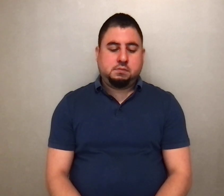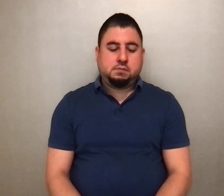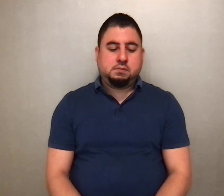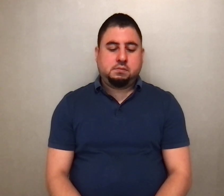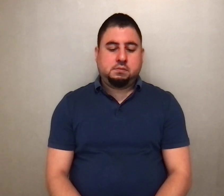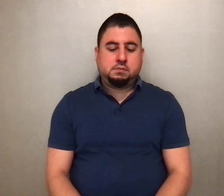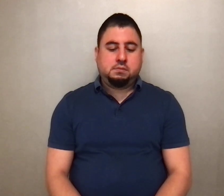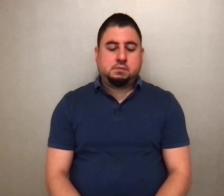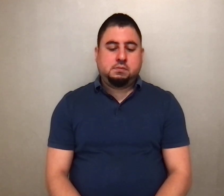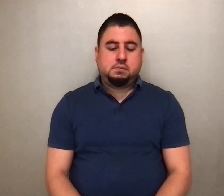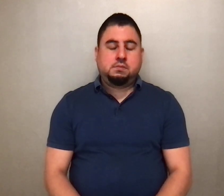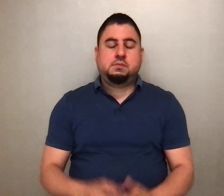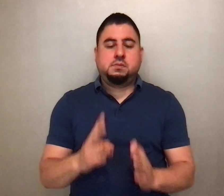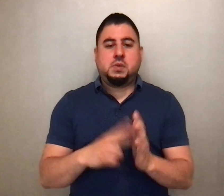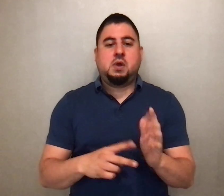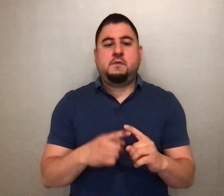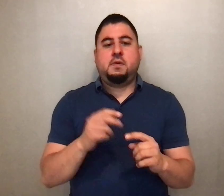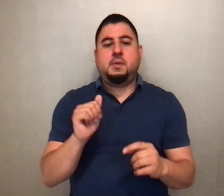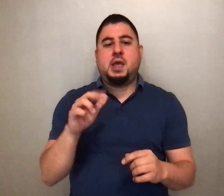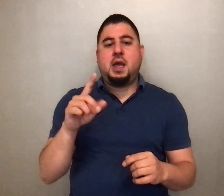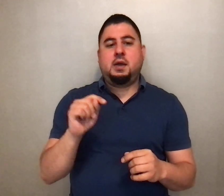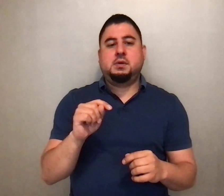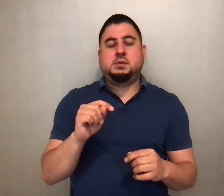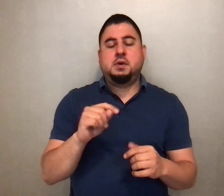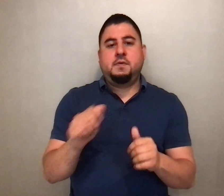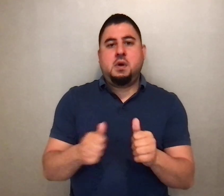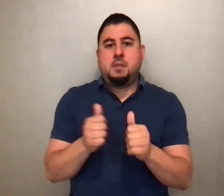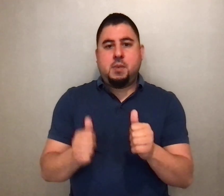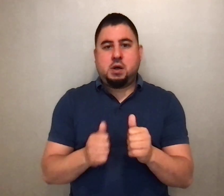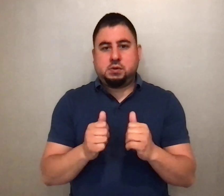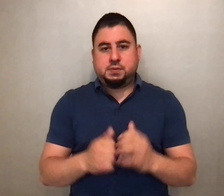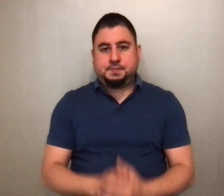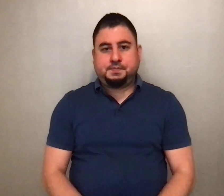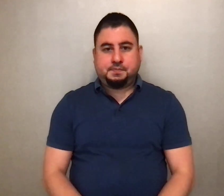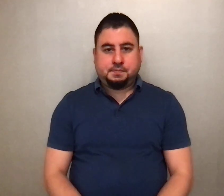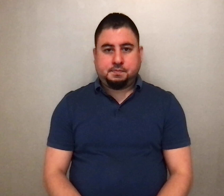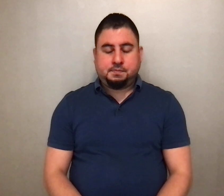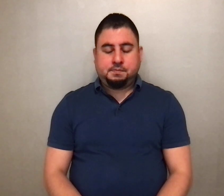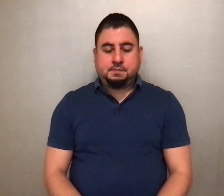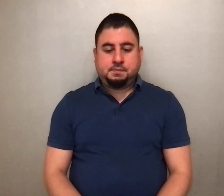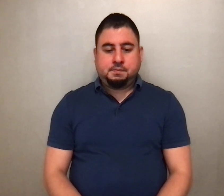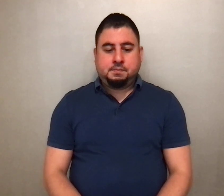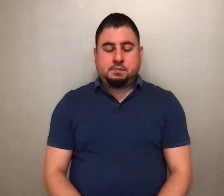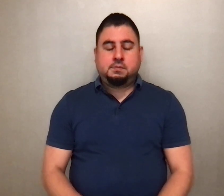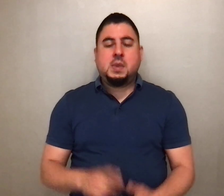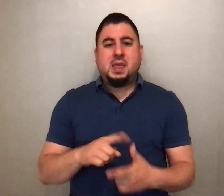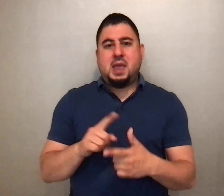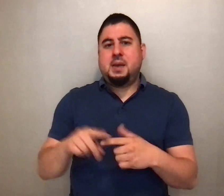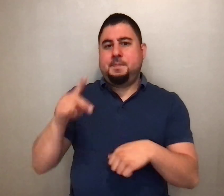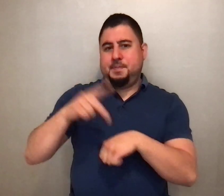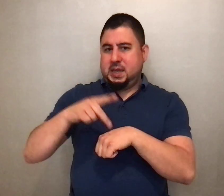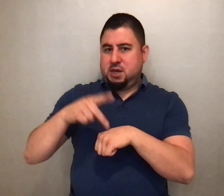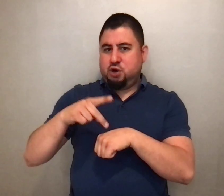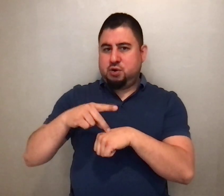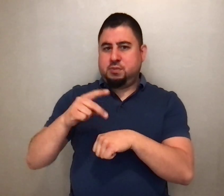A reading from the Acts of the Apostles. Then Peter stood up with the eleven,